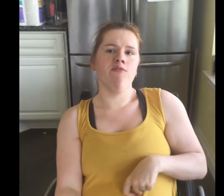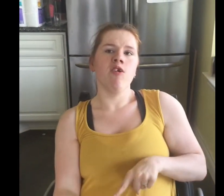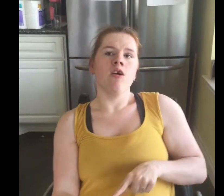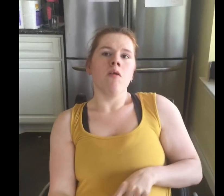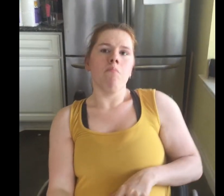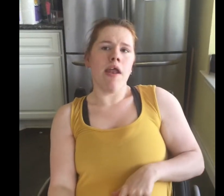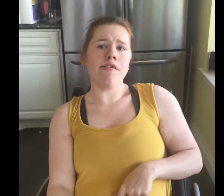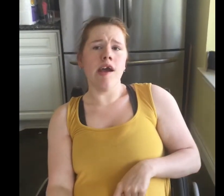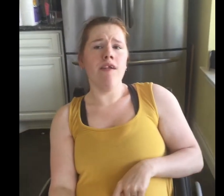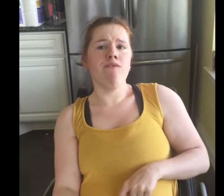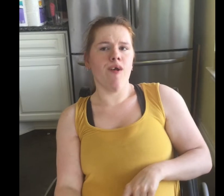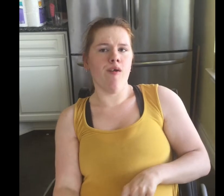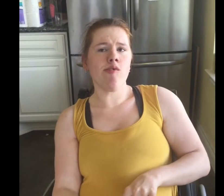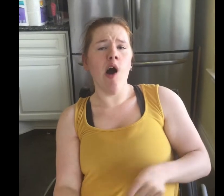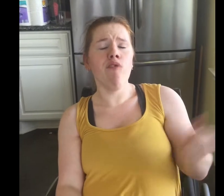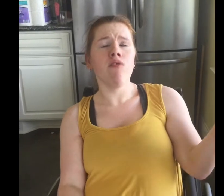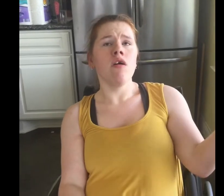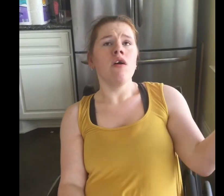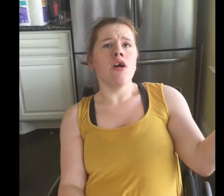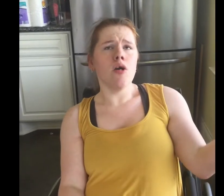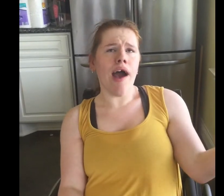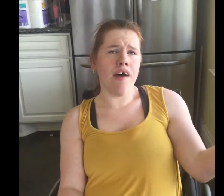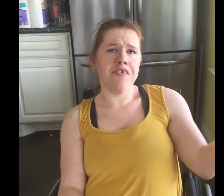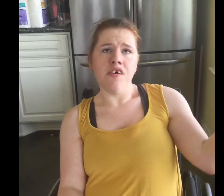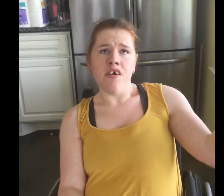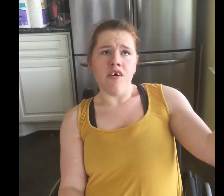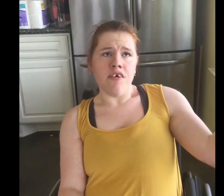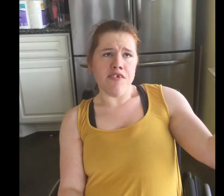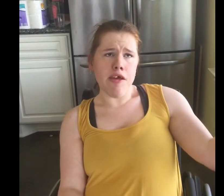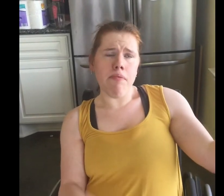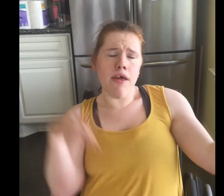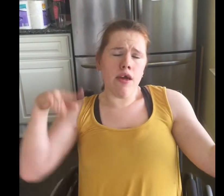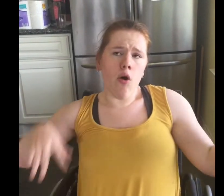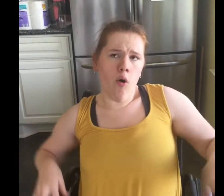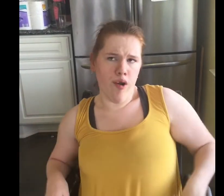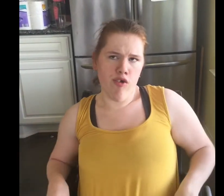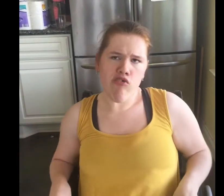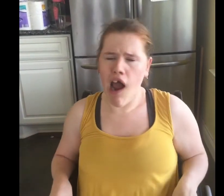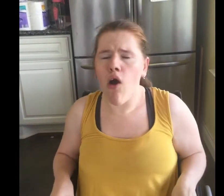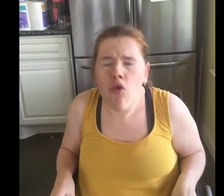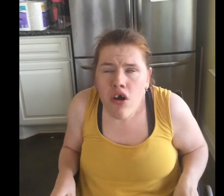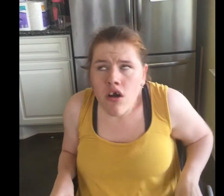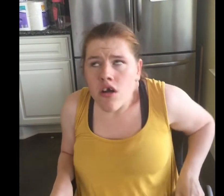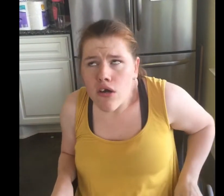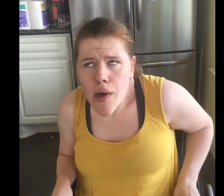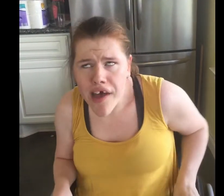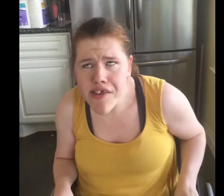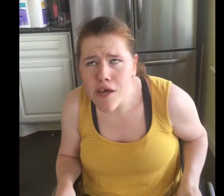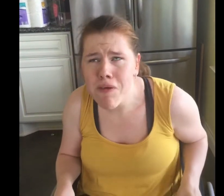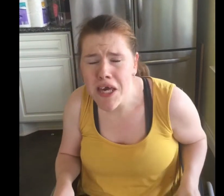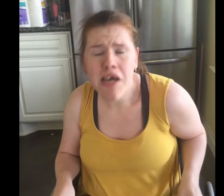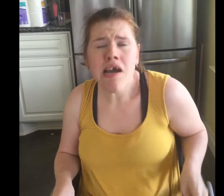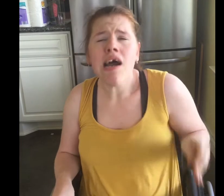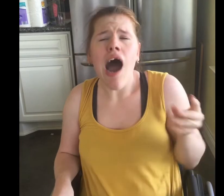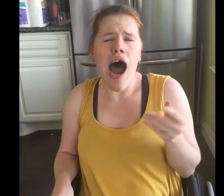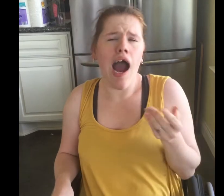medicine for yourself, who has CP or your child who has CP or